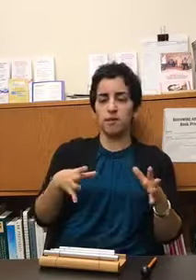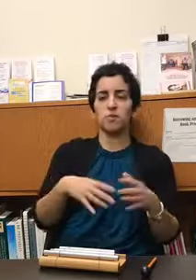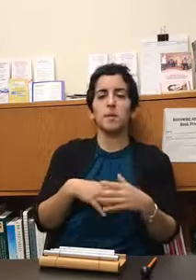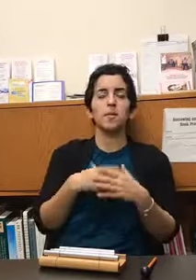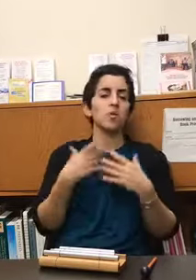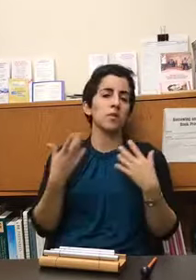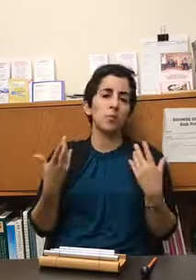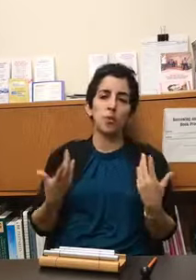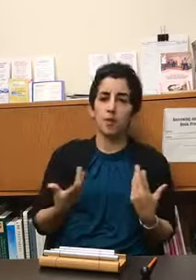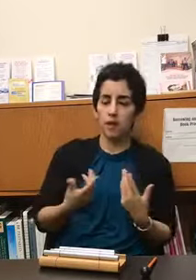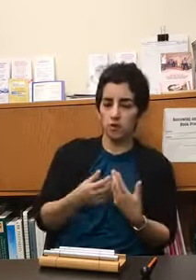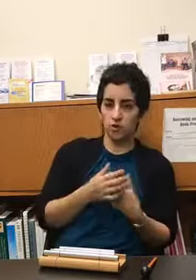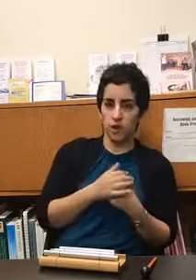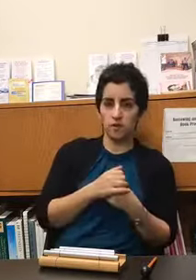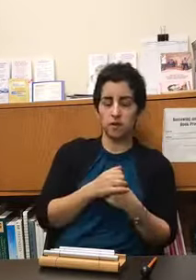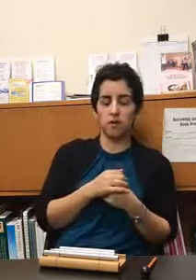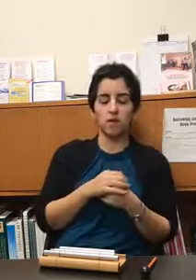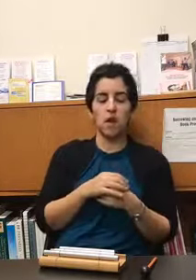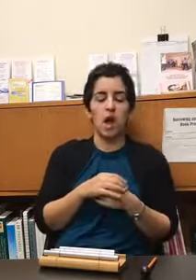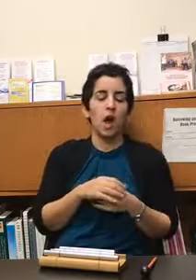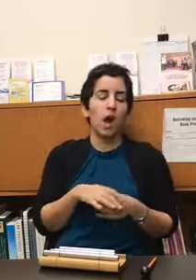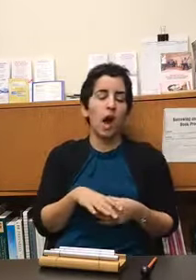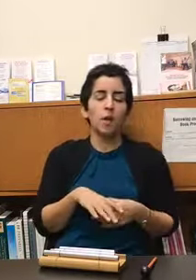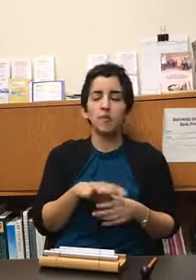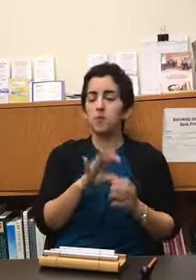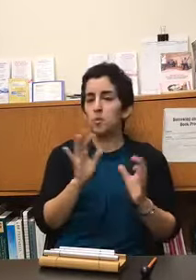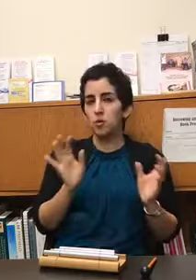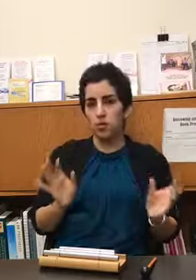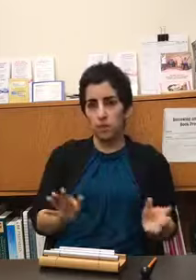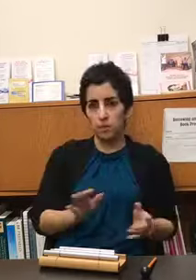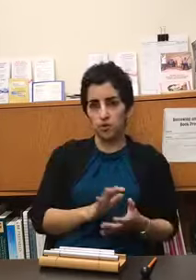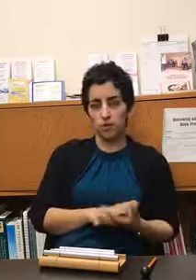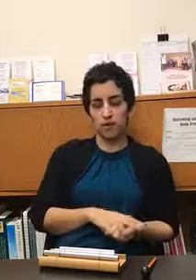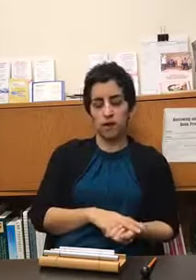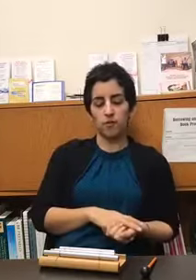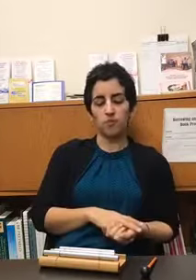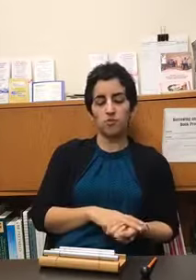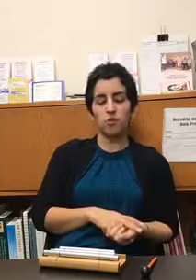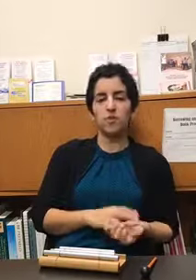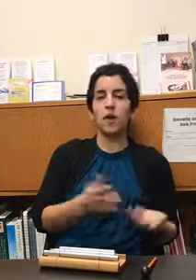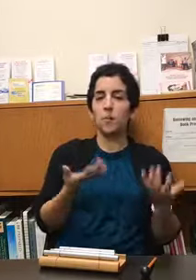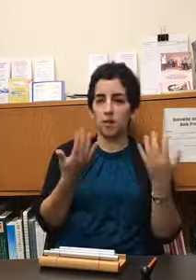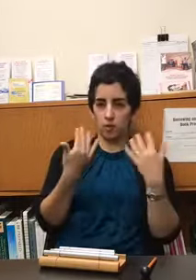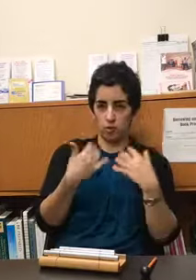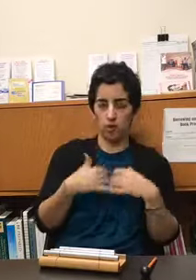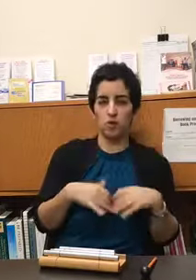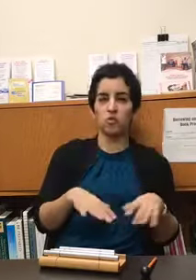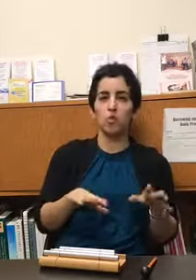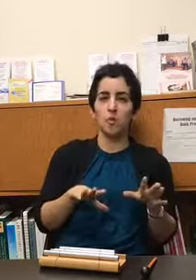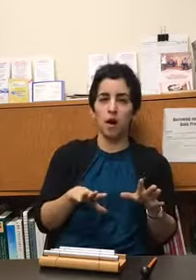maybe doing some breathing exercises simple music and imagery stuff to develop a little bit of a toolbox